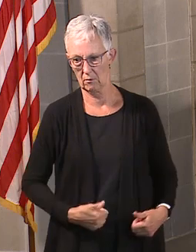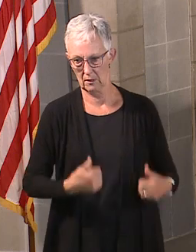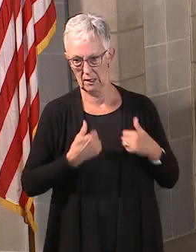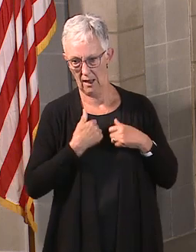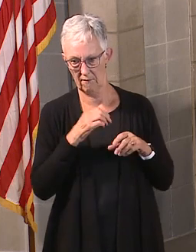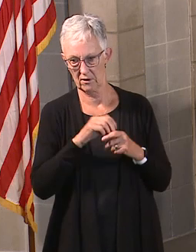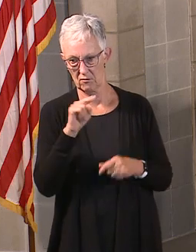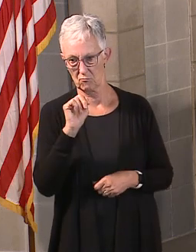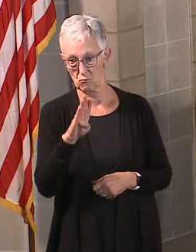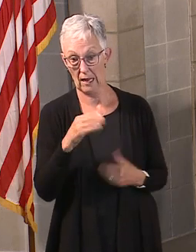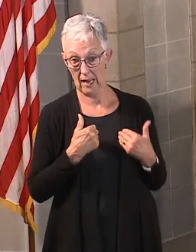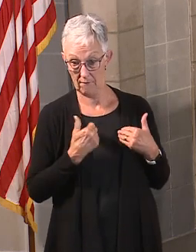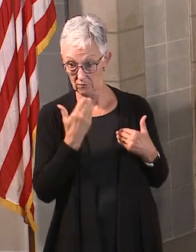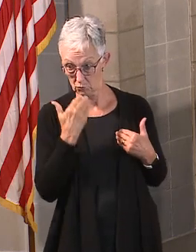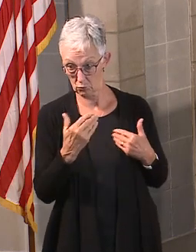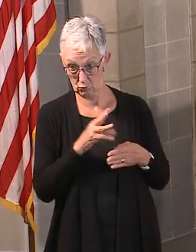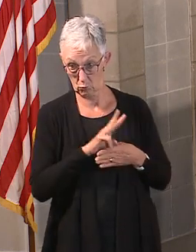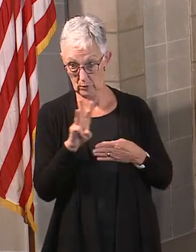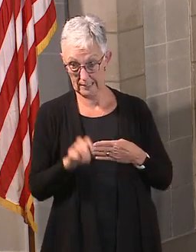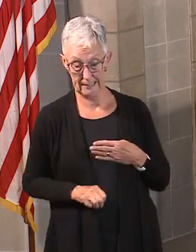and we'll talk to you next week. Thanks.